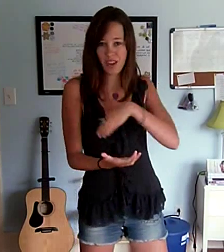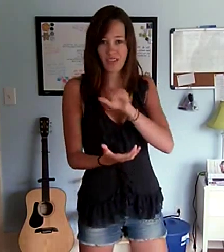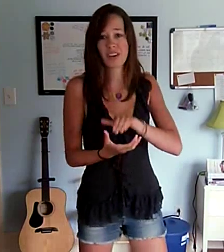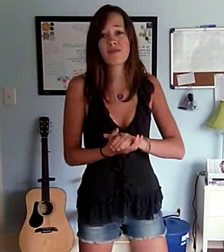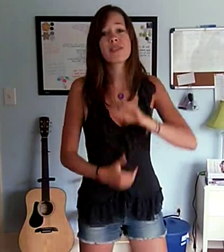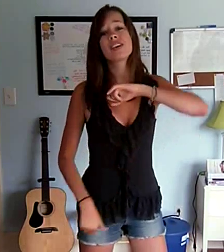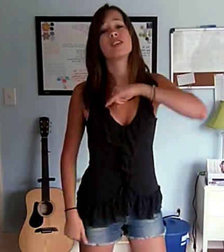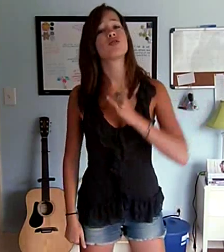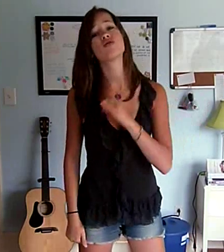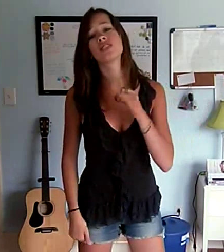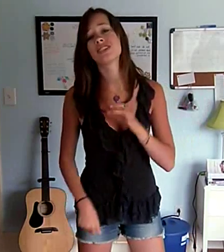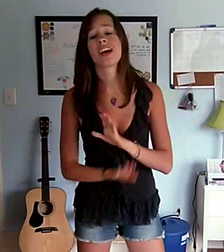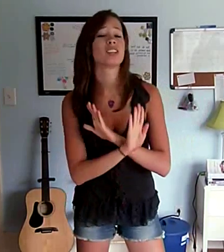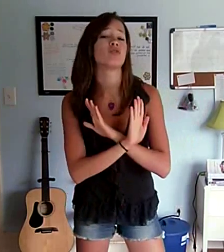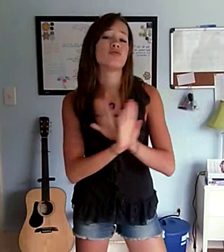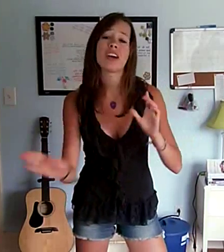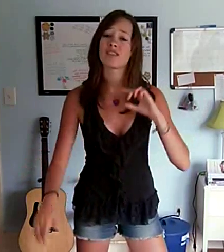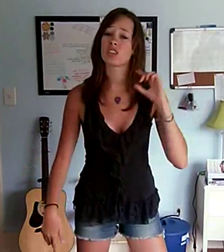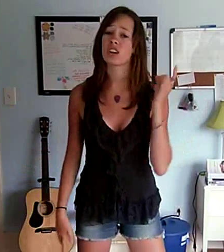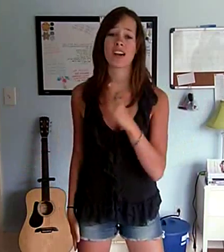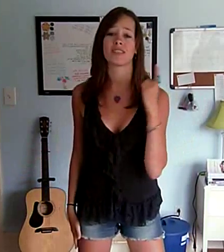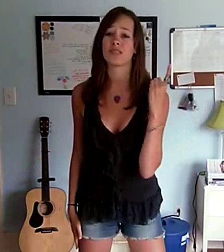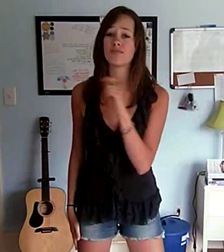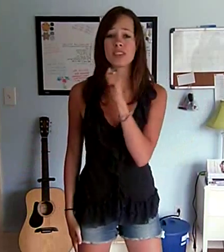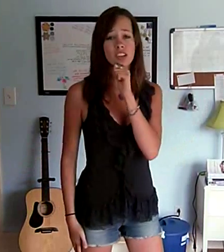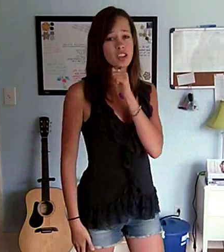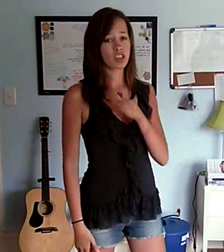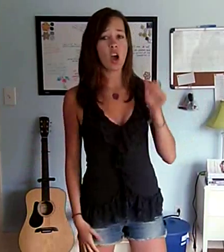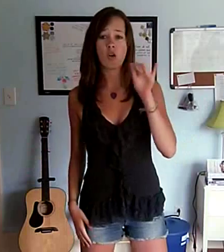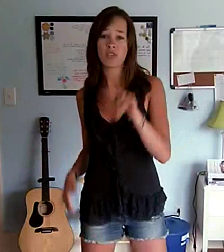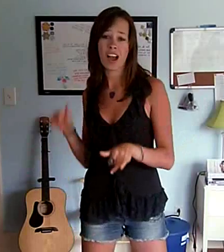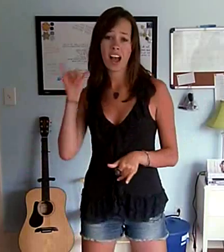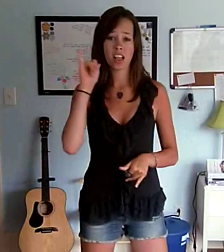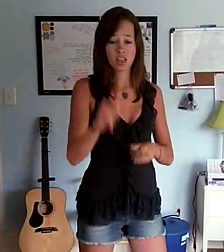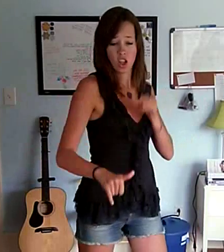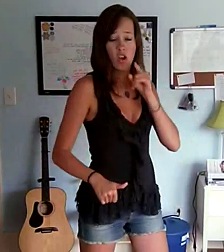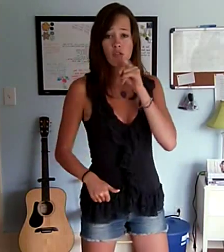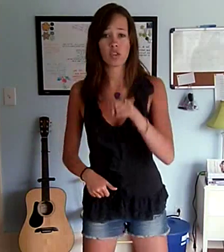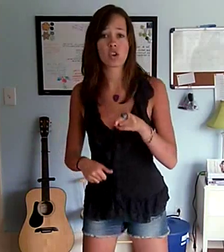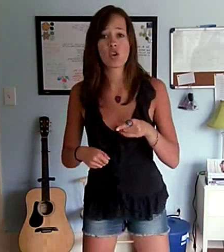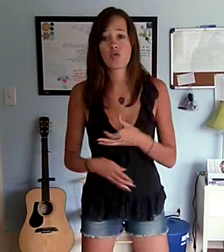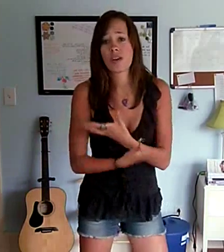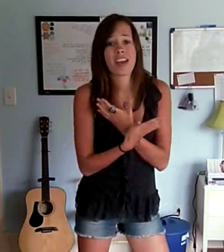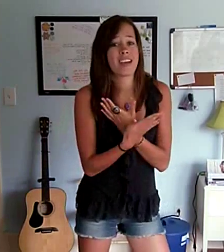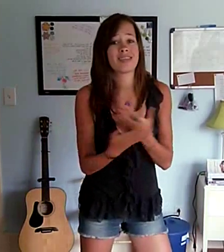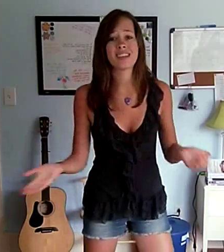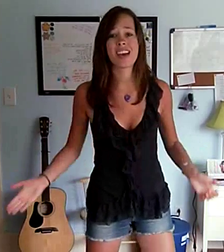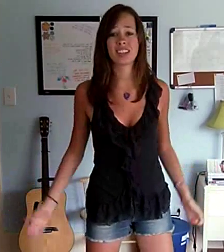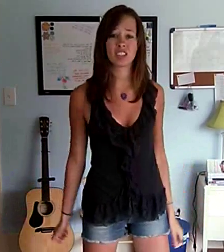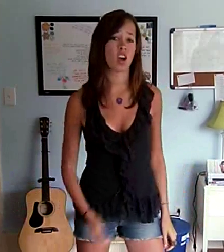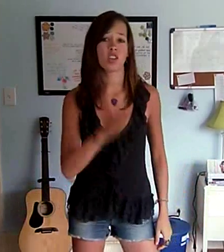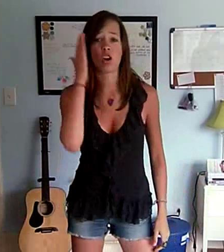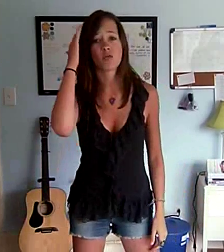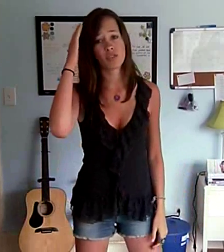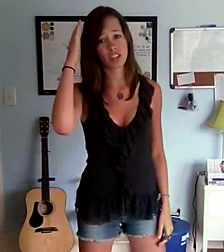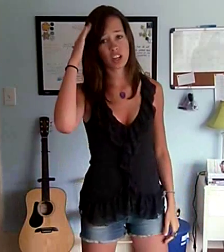Mary, meet Juliet You never have to be alone I love you And that's all I do